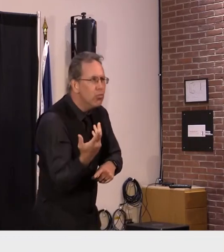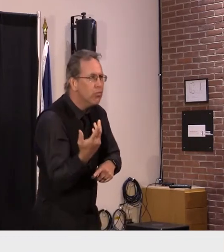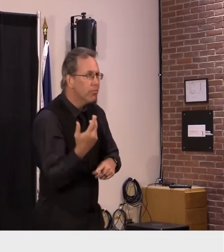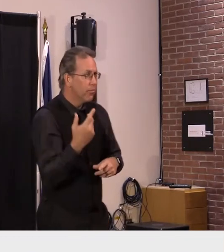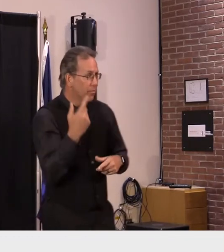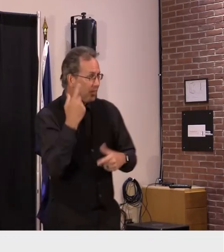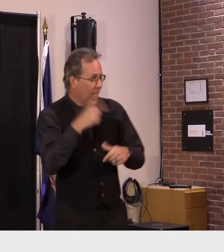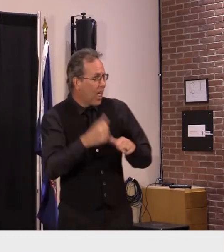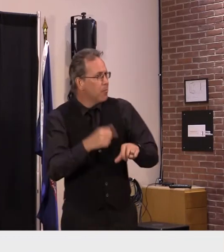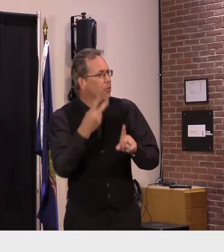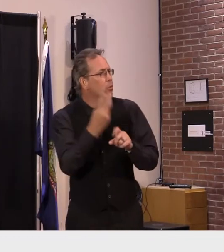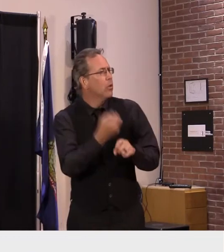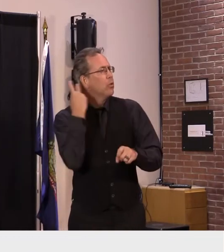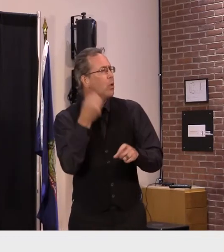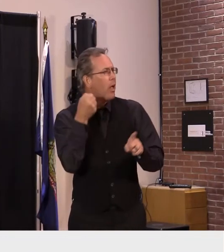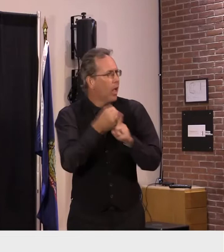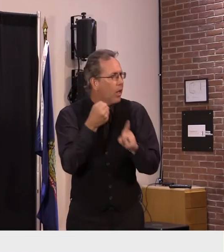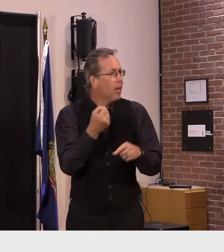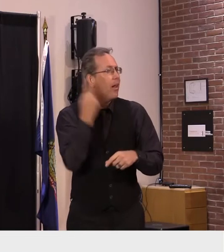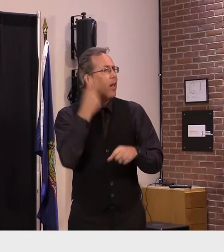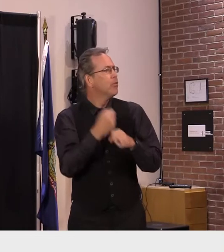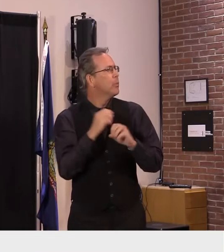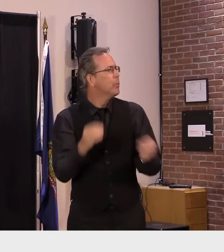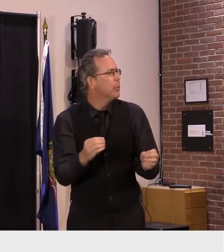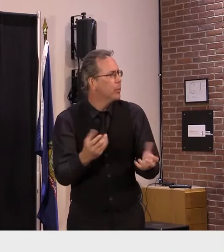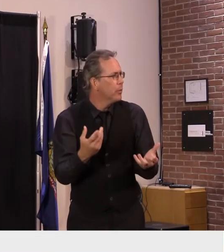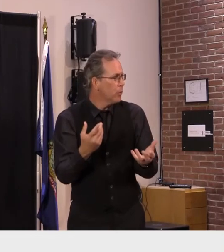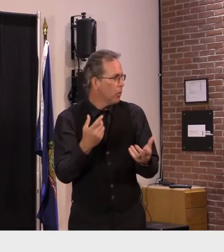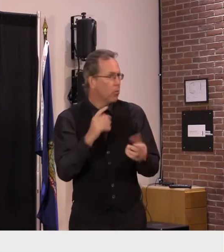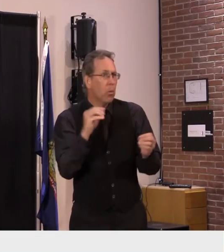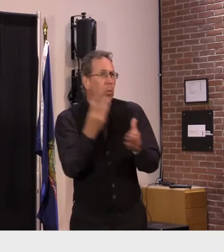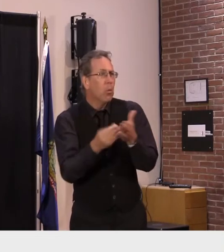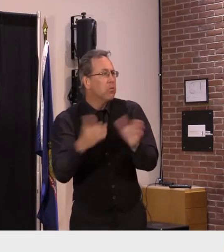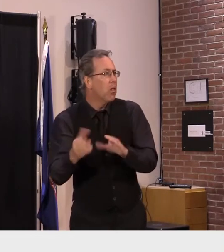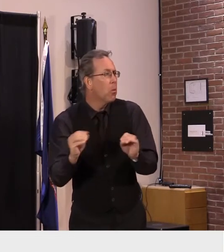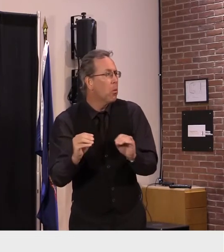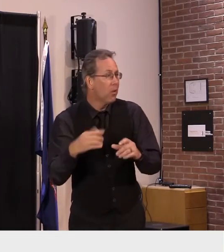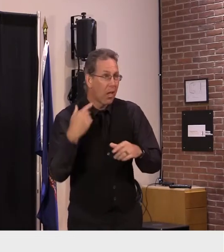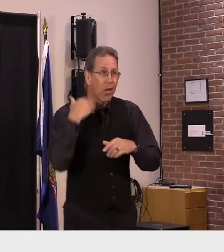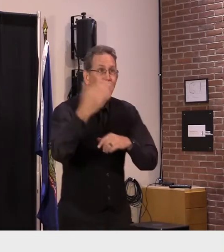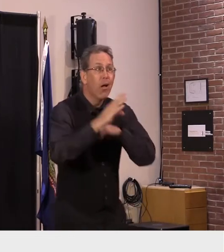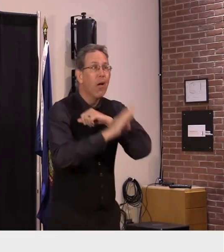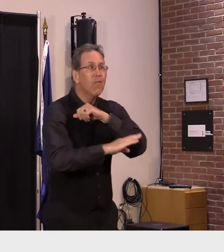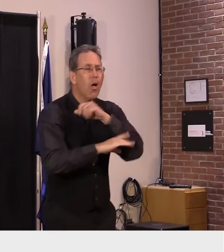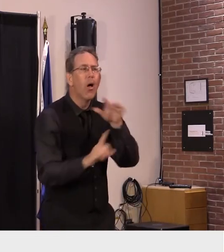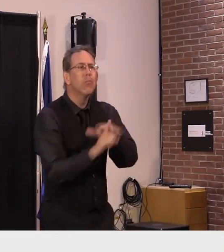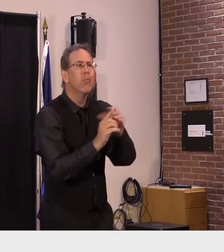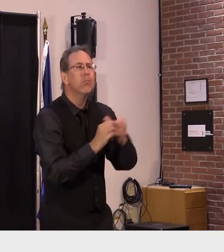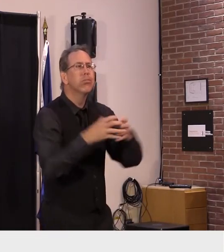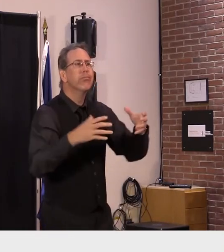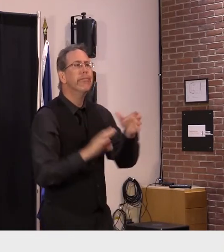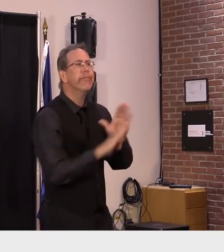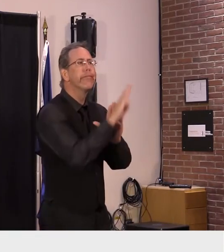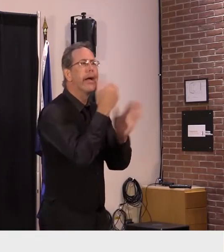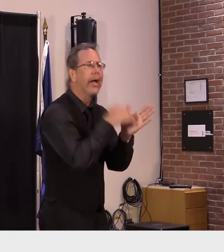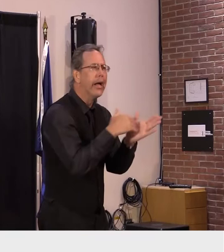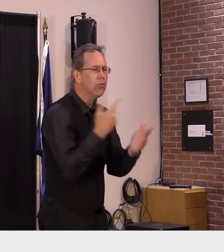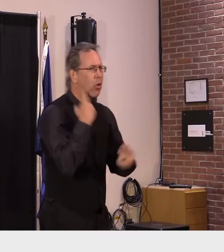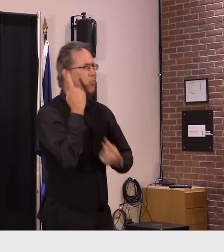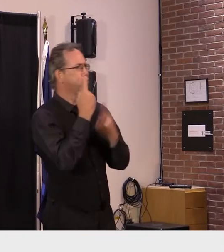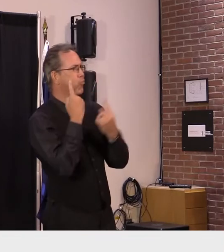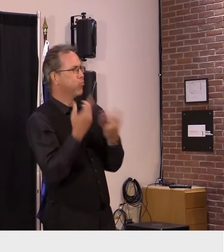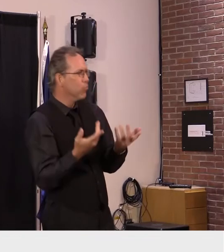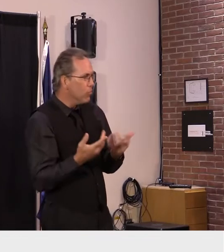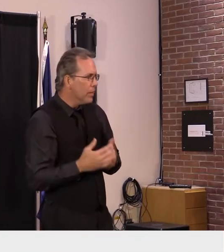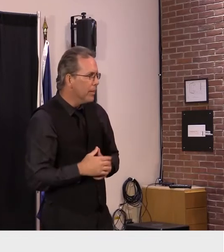viral activity last summer no fatalities and then we we had a um obviously a very bad surge starting in the fall and going through the